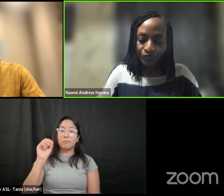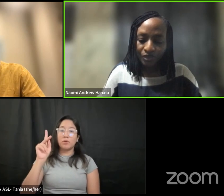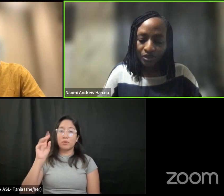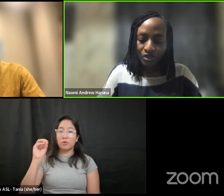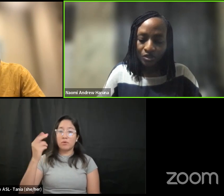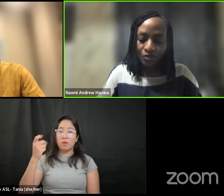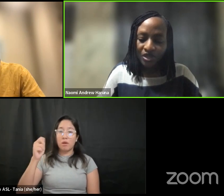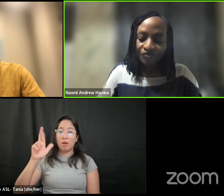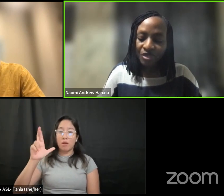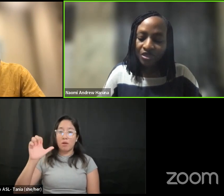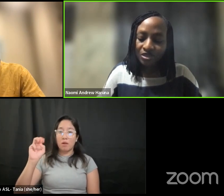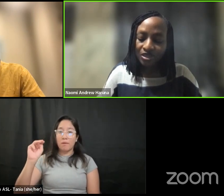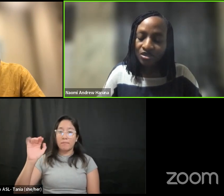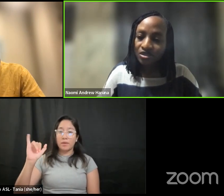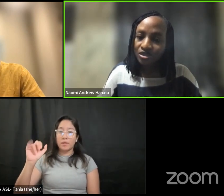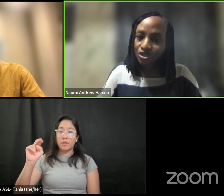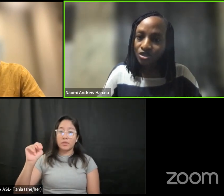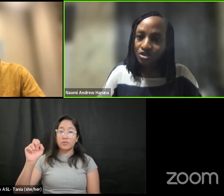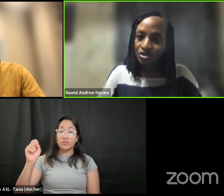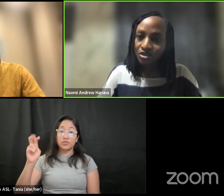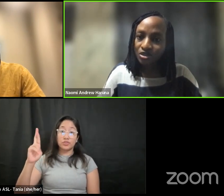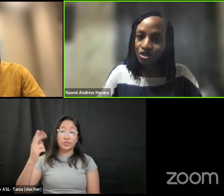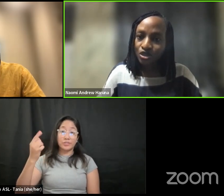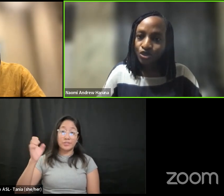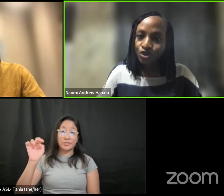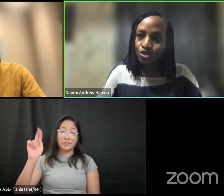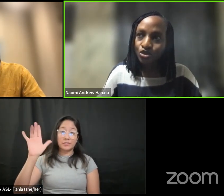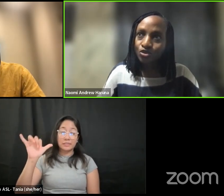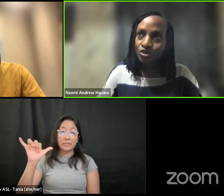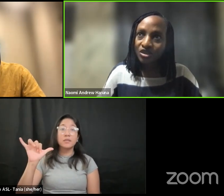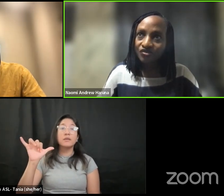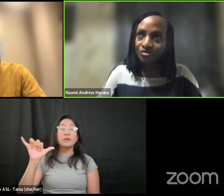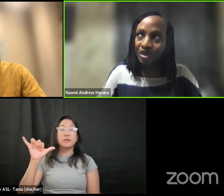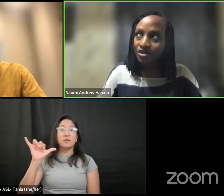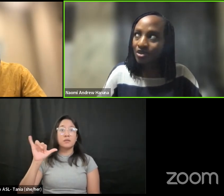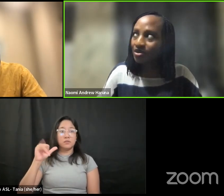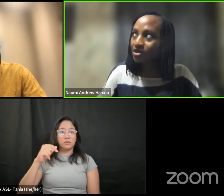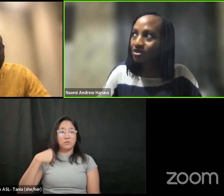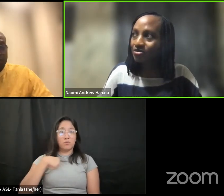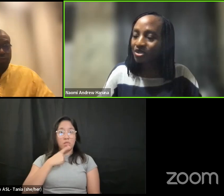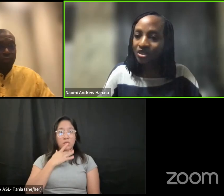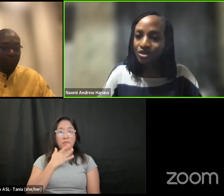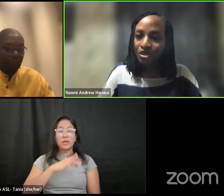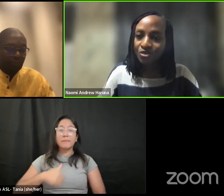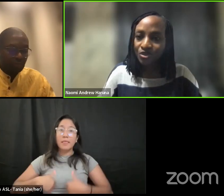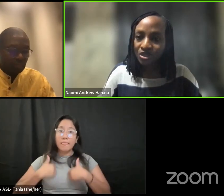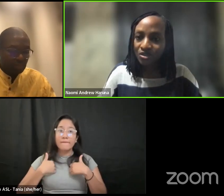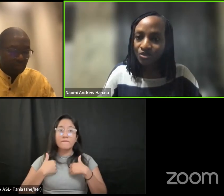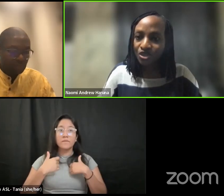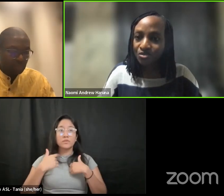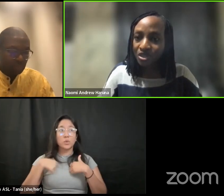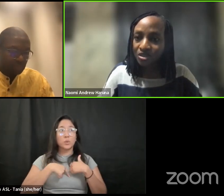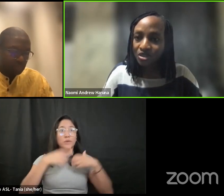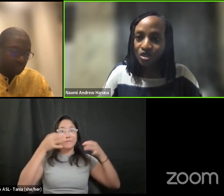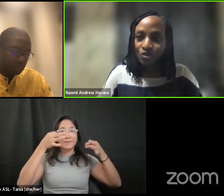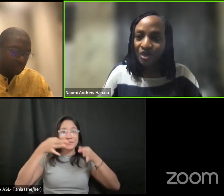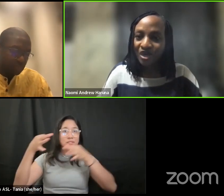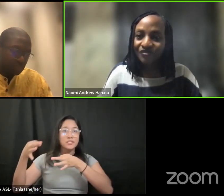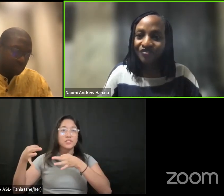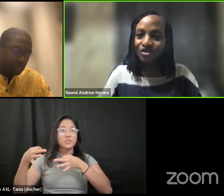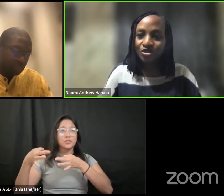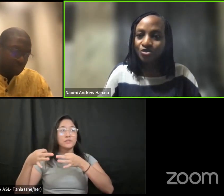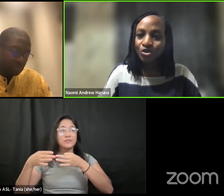and we have made taking decisions to give back to our immediate community which means